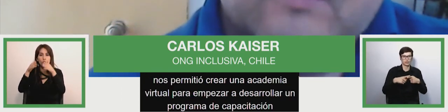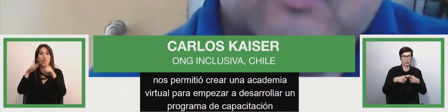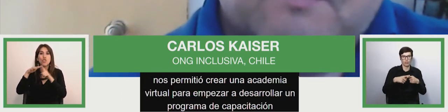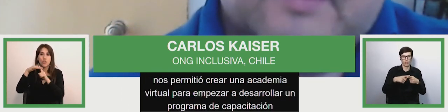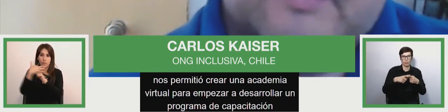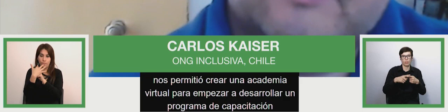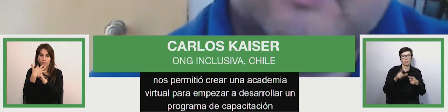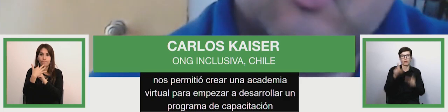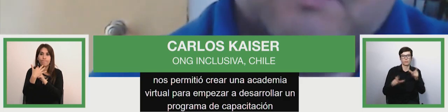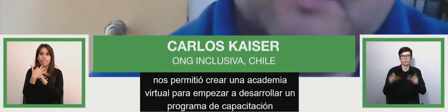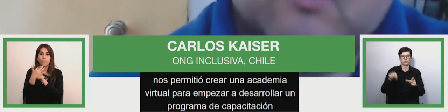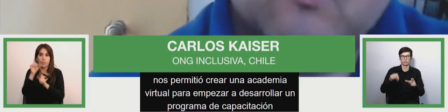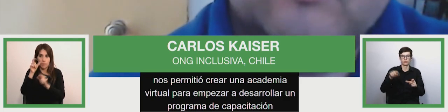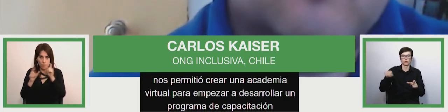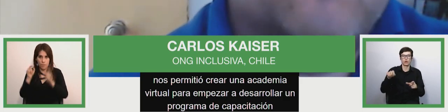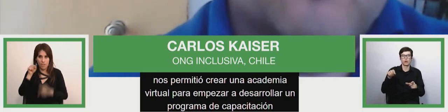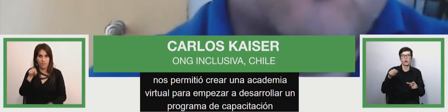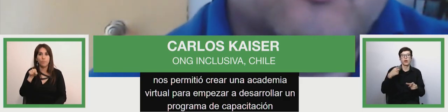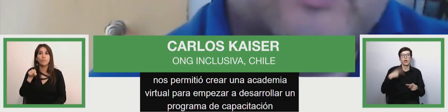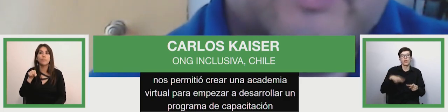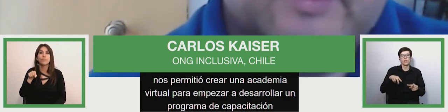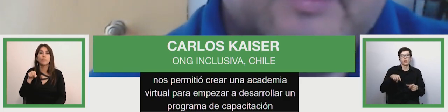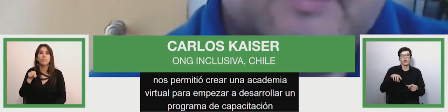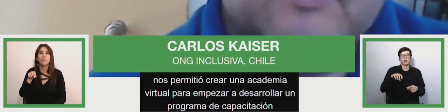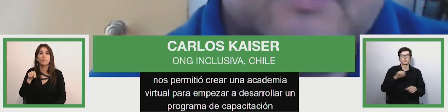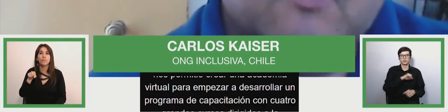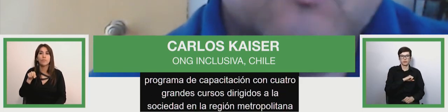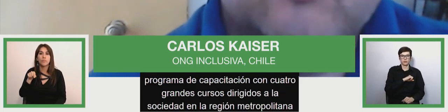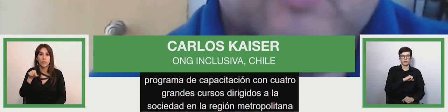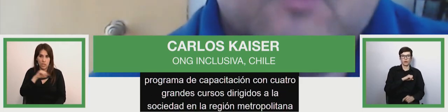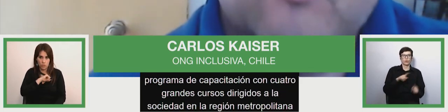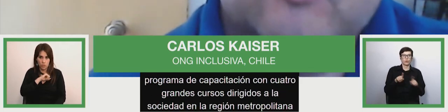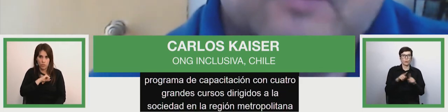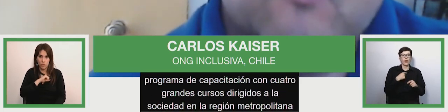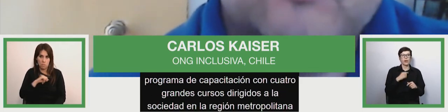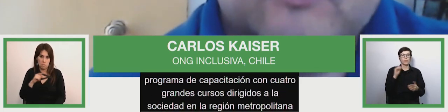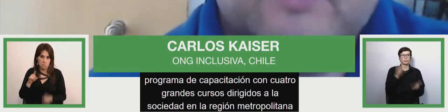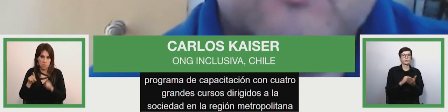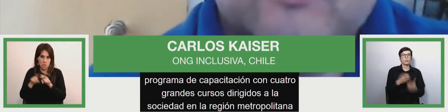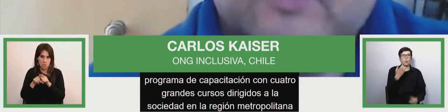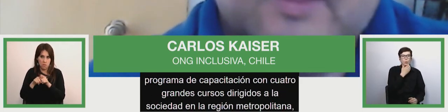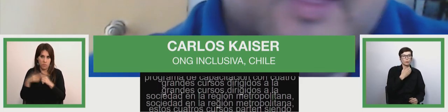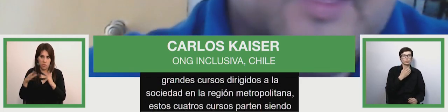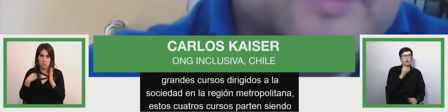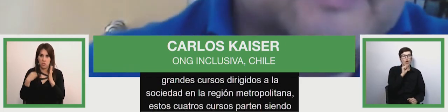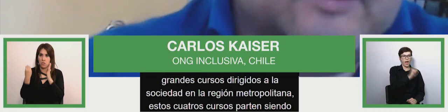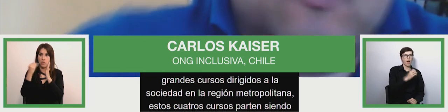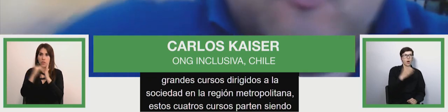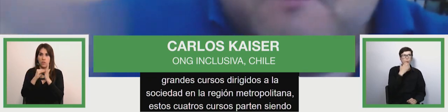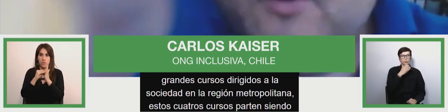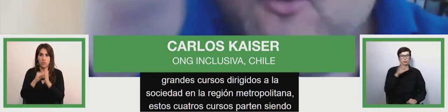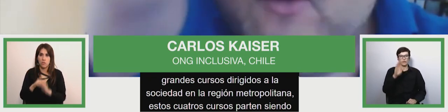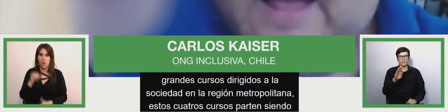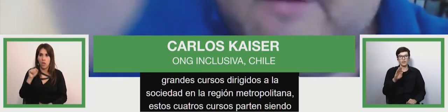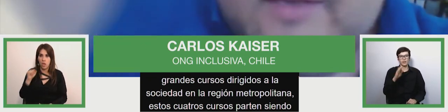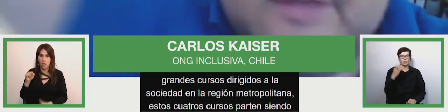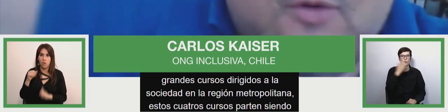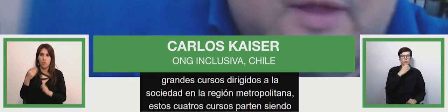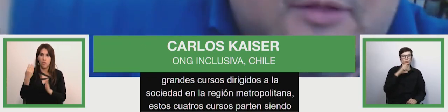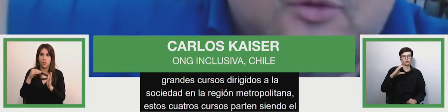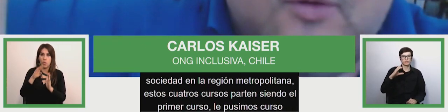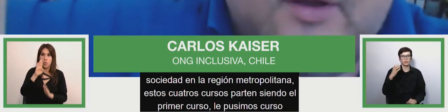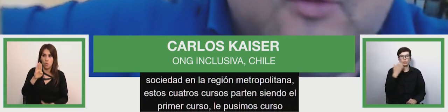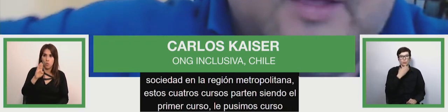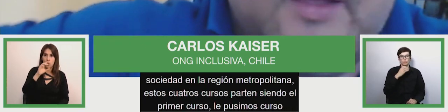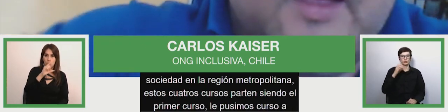able to develop a training program with four big courses aimed at society in the metropolitan